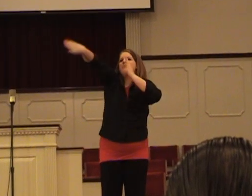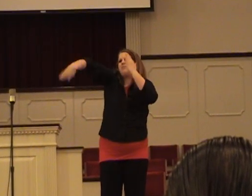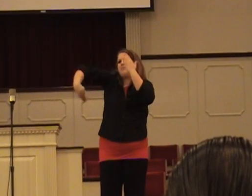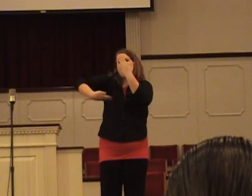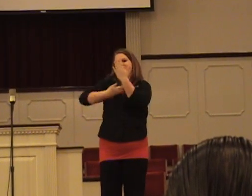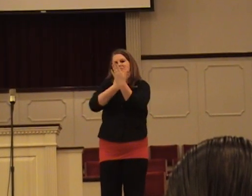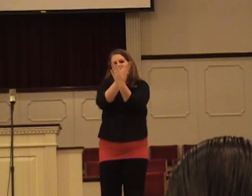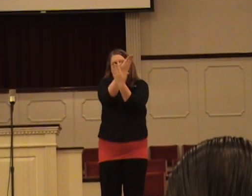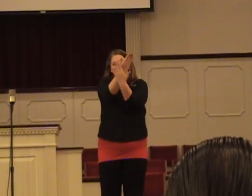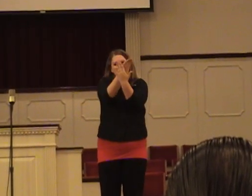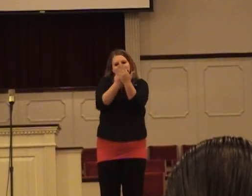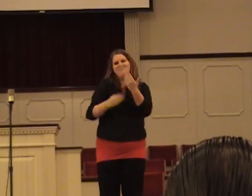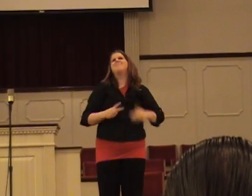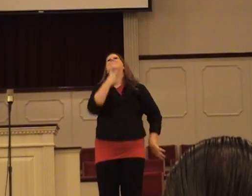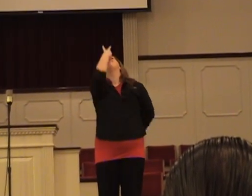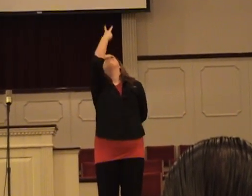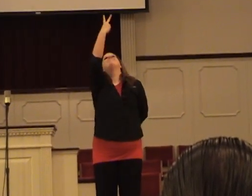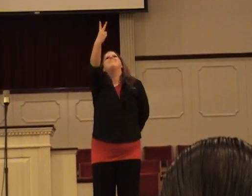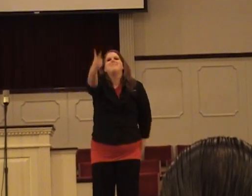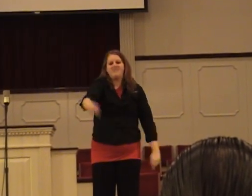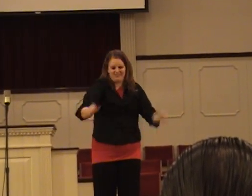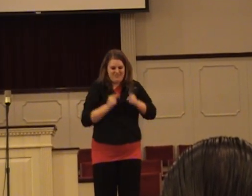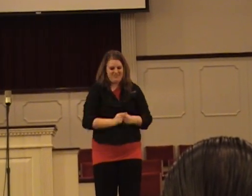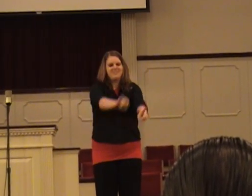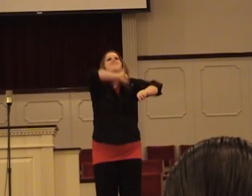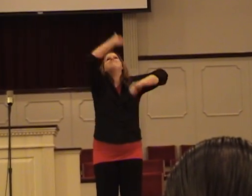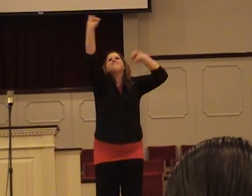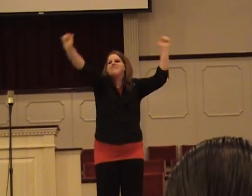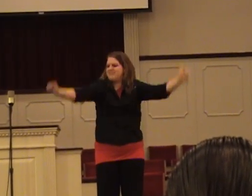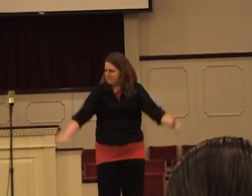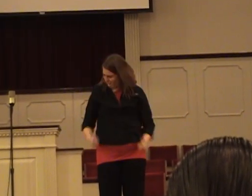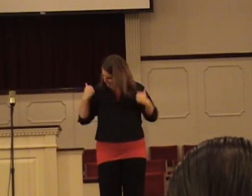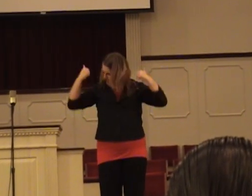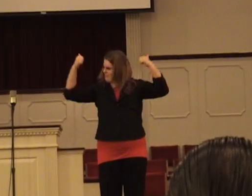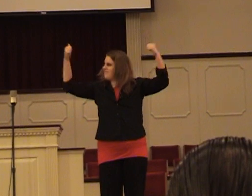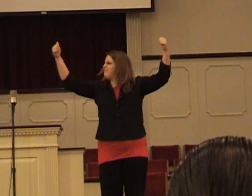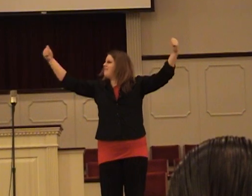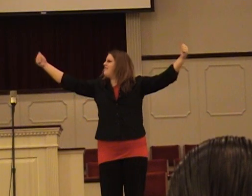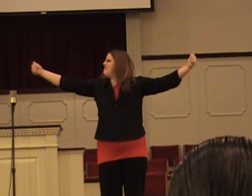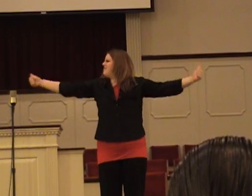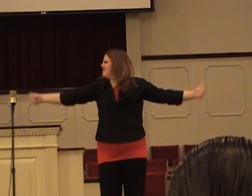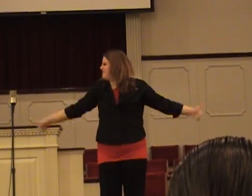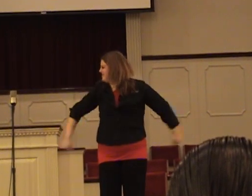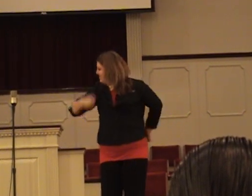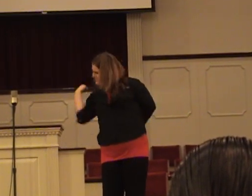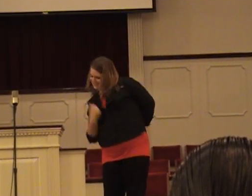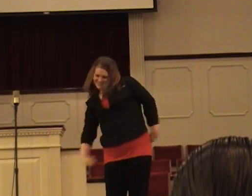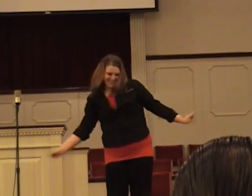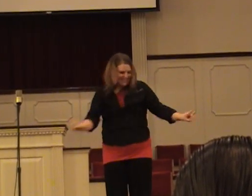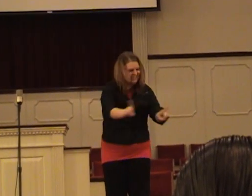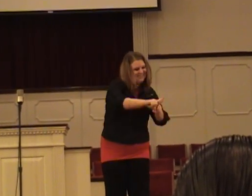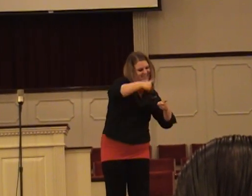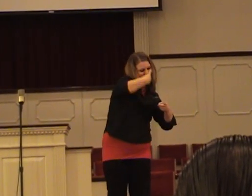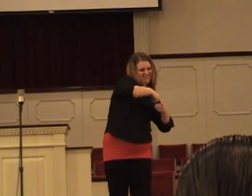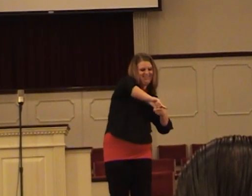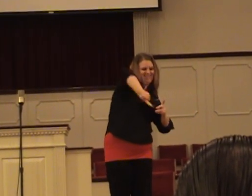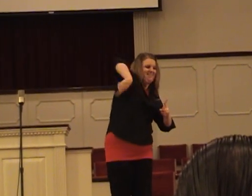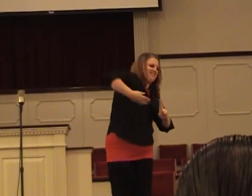would see The word is alive And it cuts like a sword